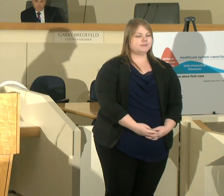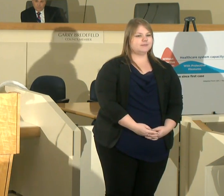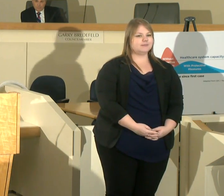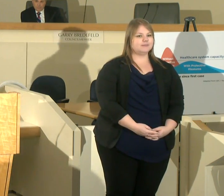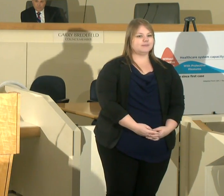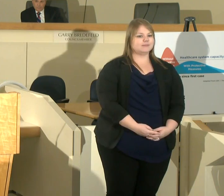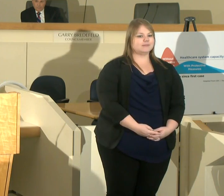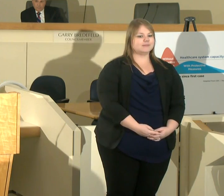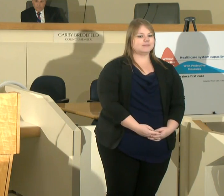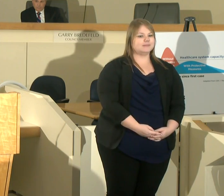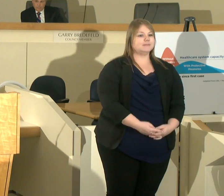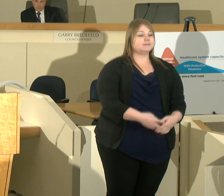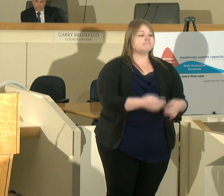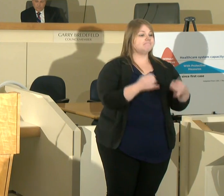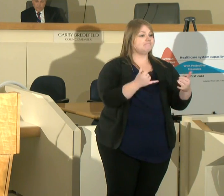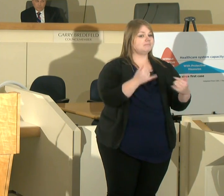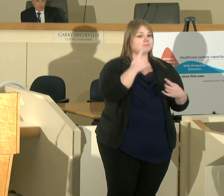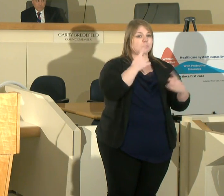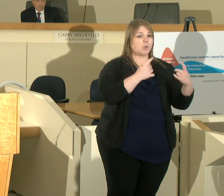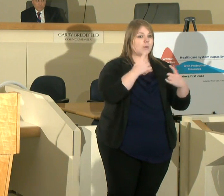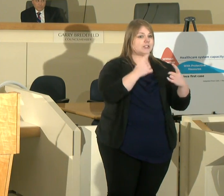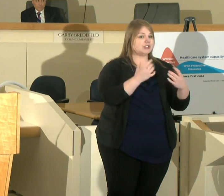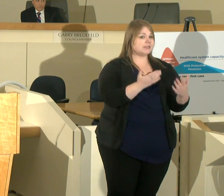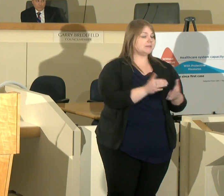so we'll take questions now